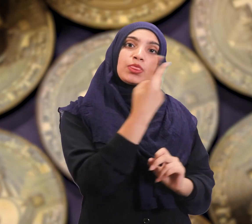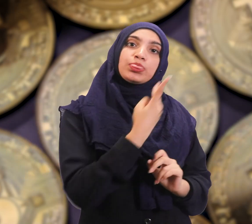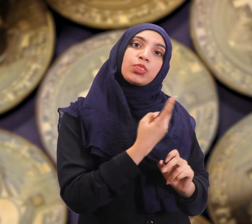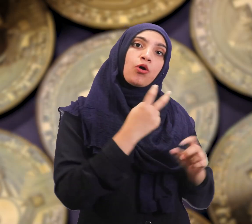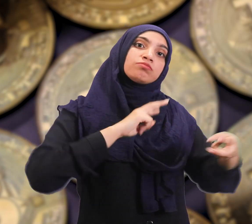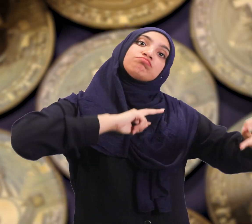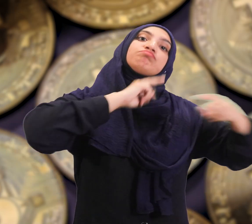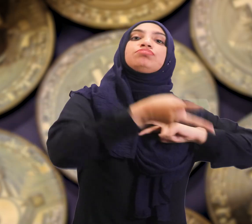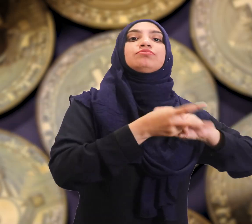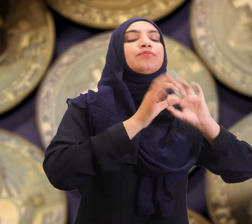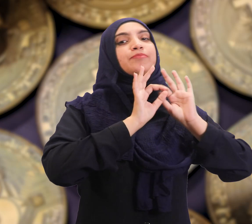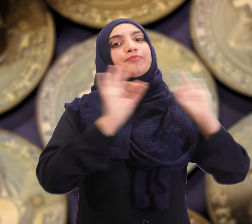Users don't